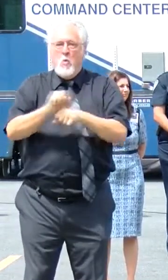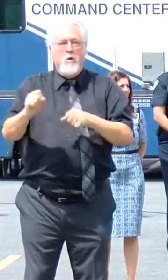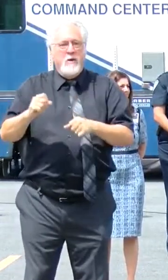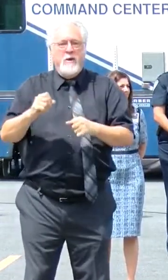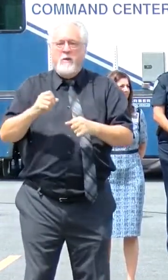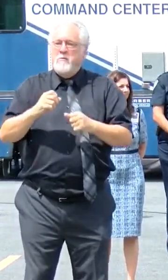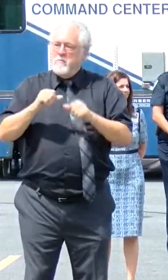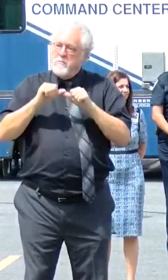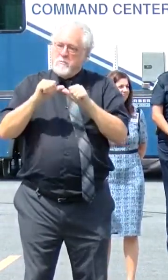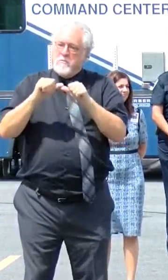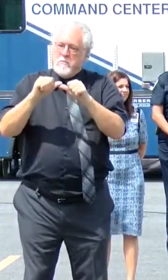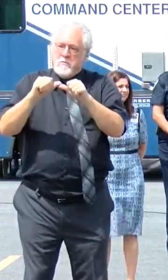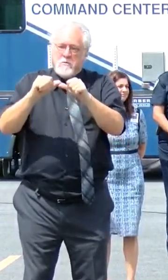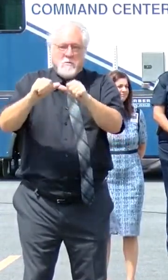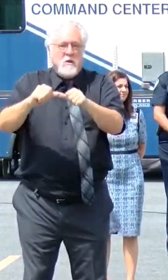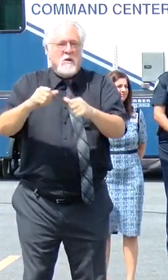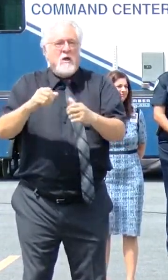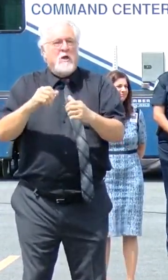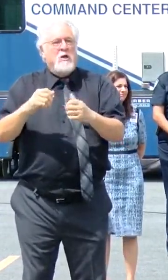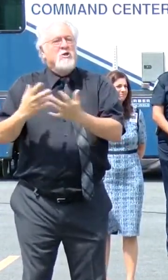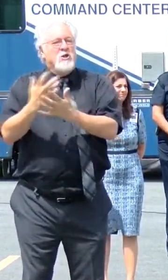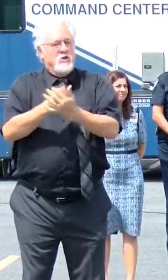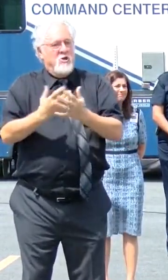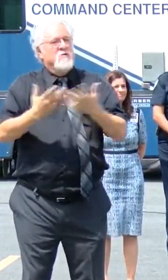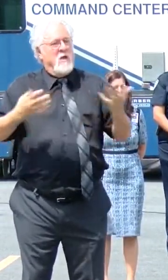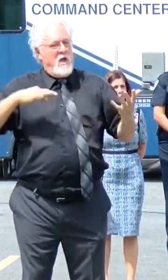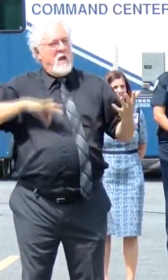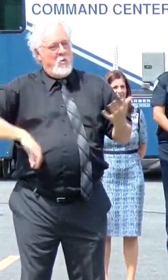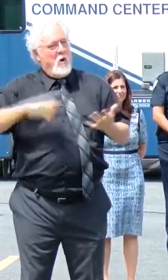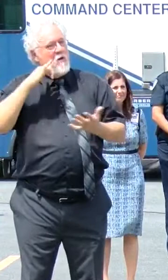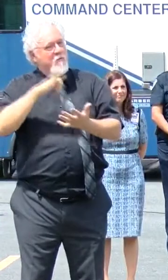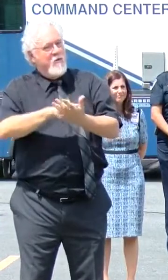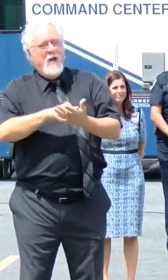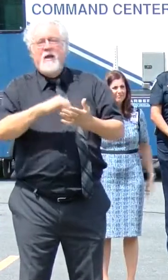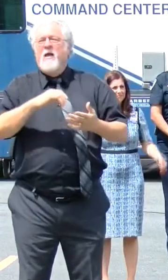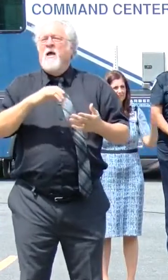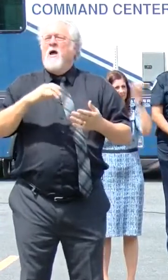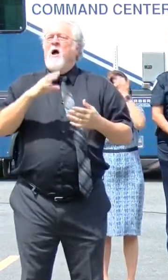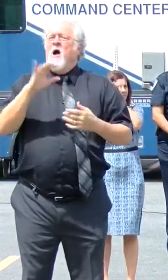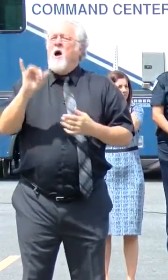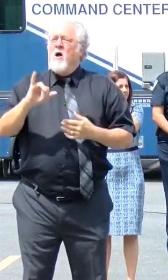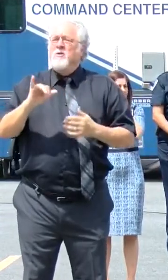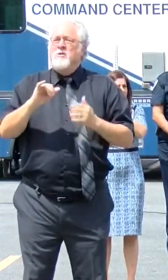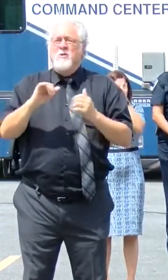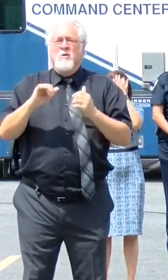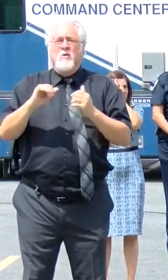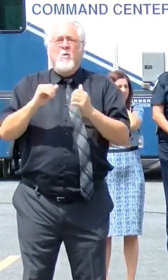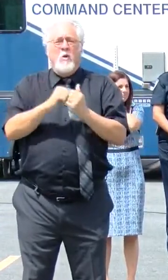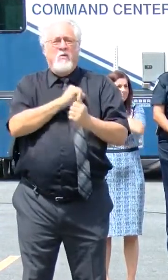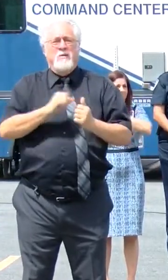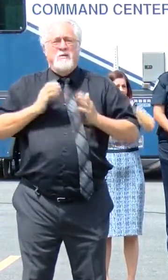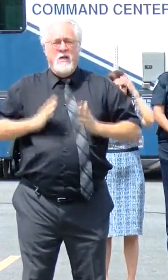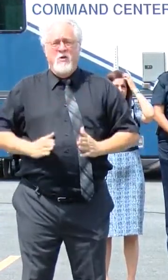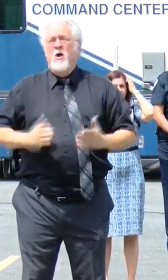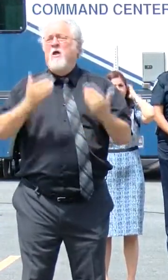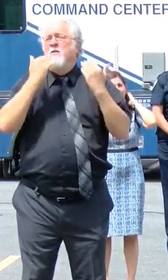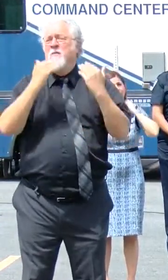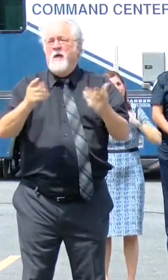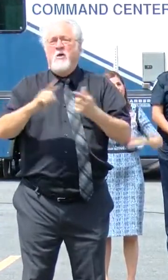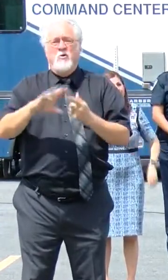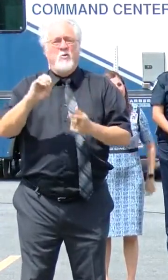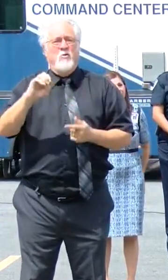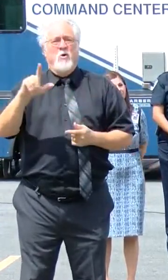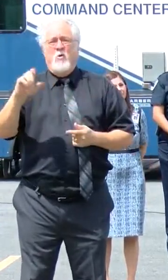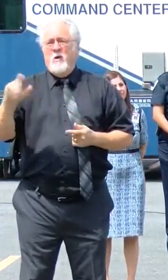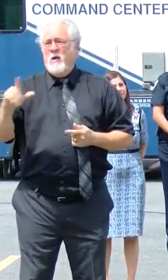tirelessly. So I think she deserves a lot of credit in that regard. But along with the senator, I definitely want to say thank you to the Lake